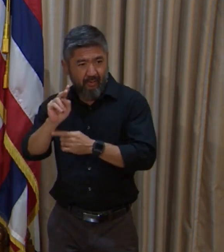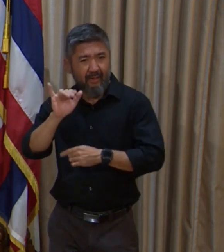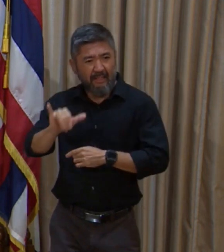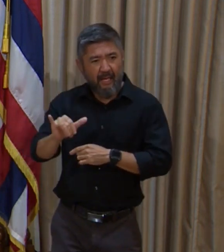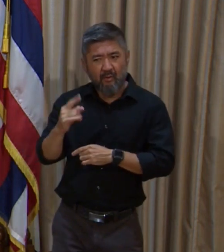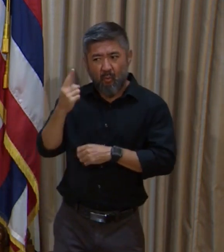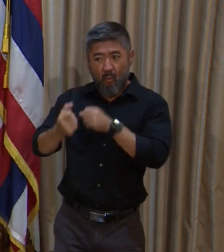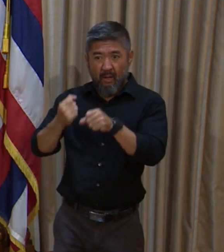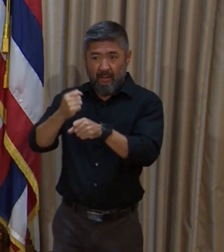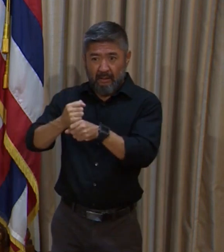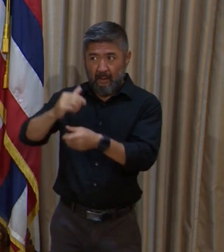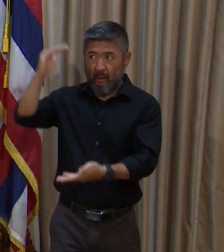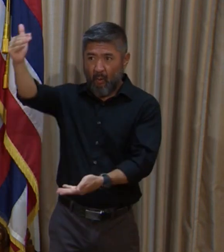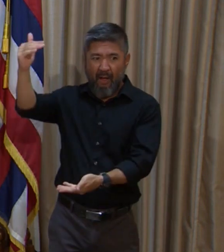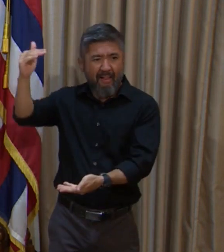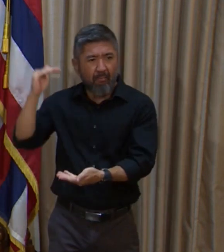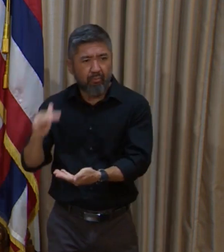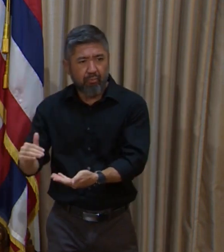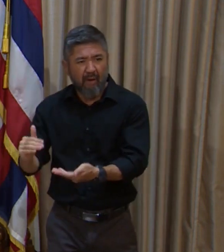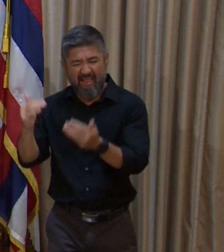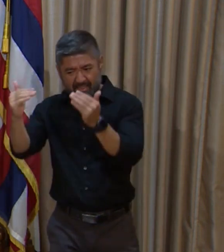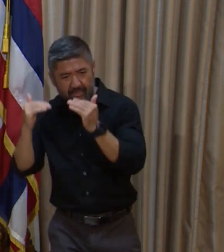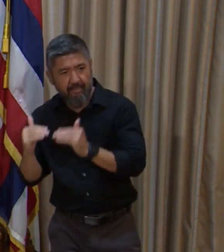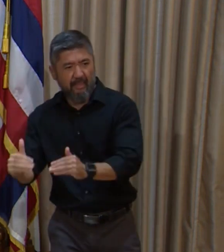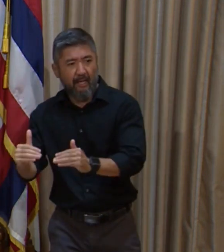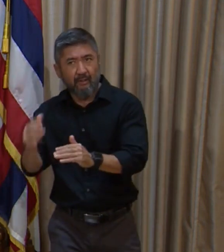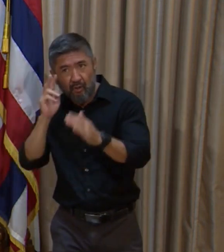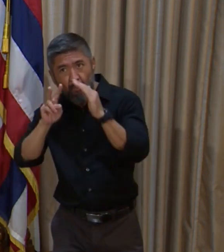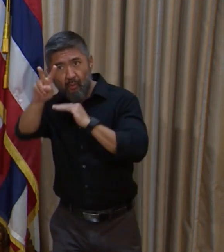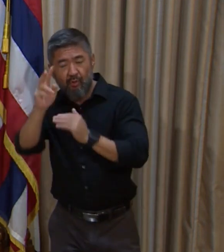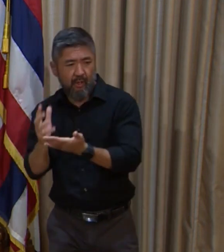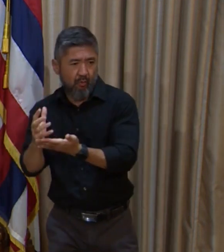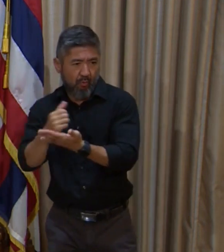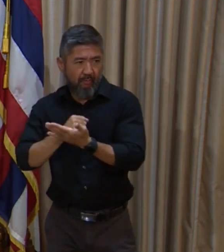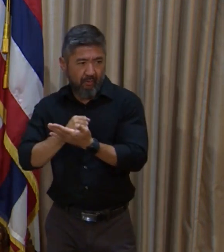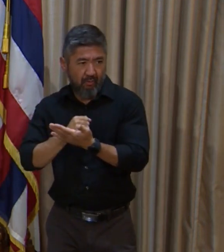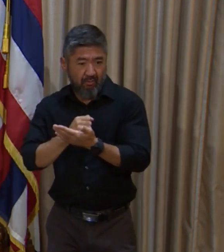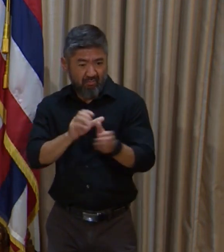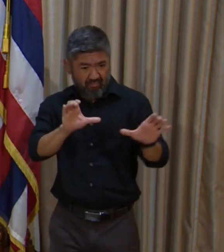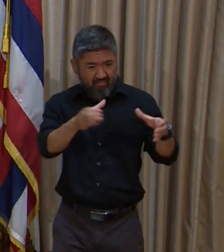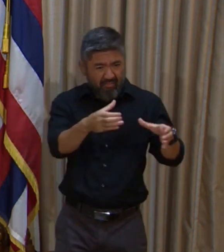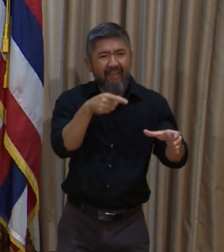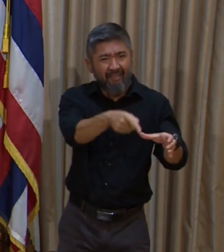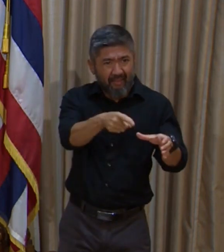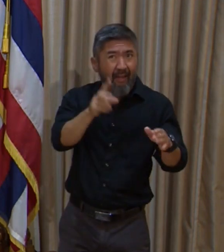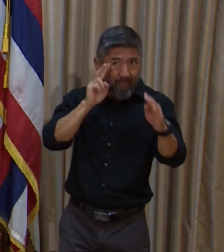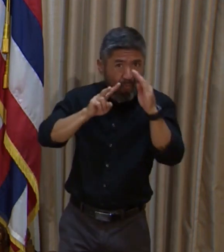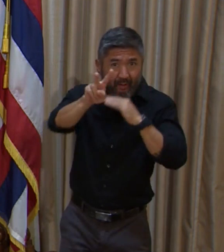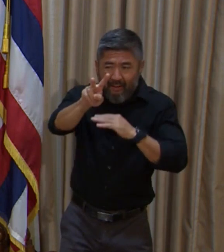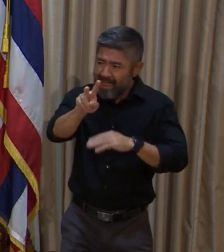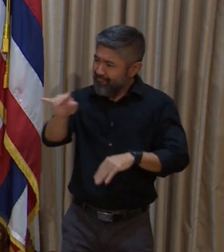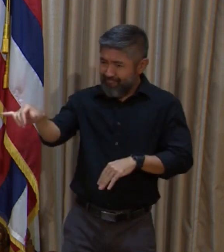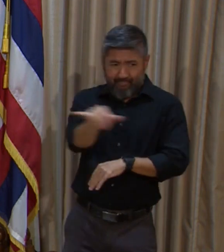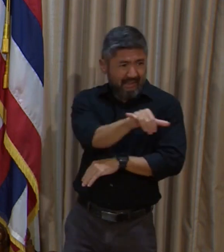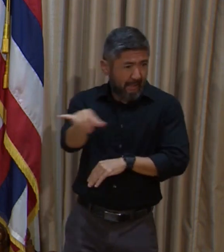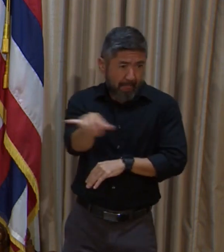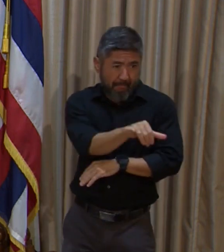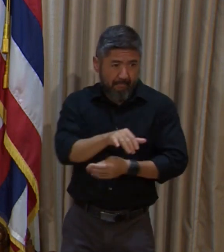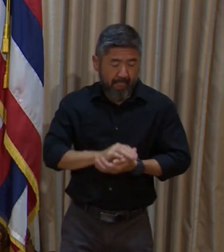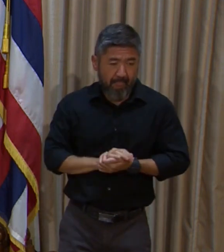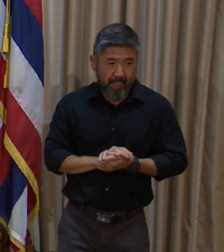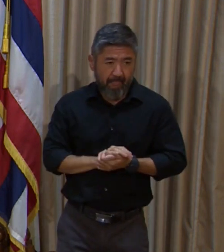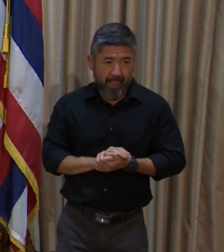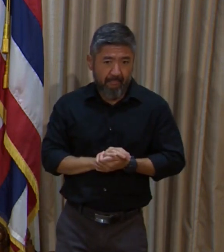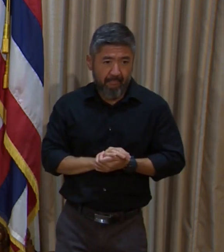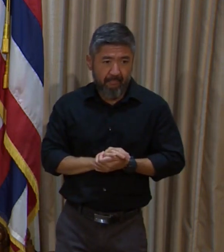reduction in projected revenue that the Council had forecasted. So if,